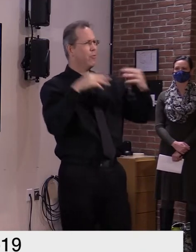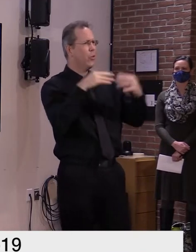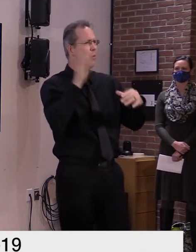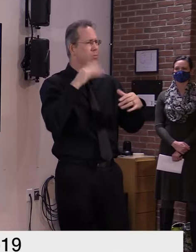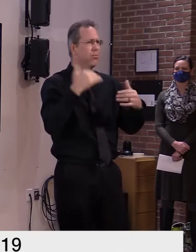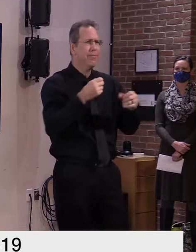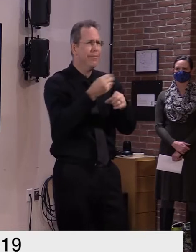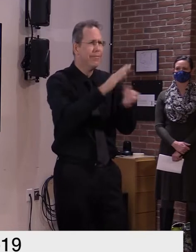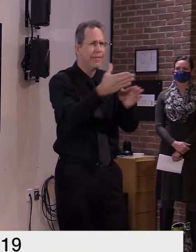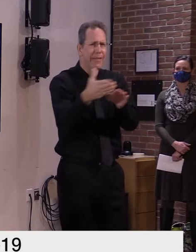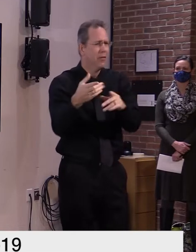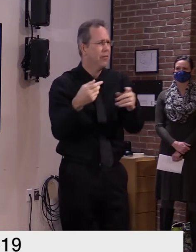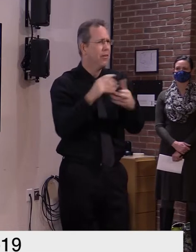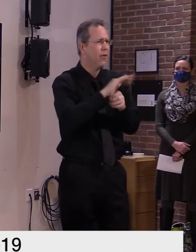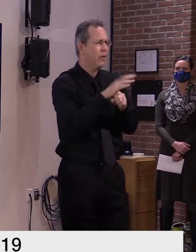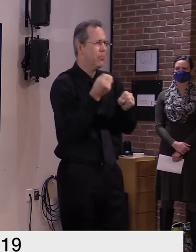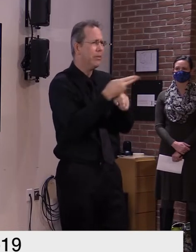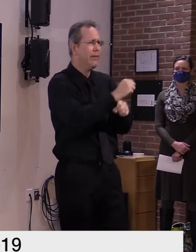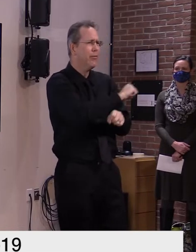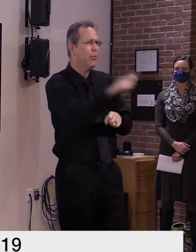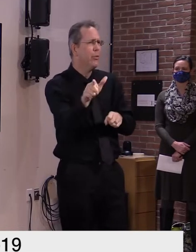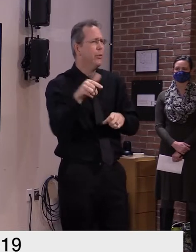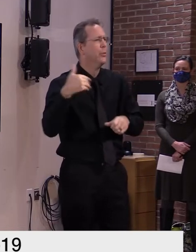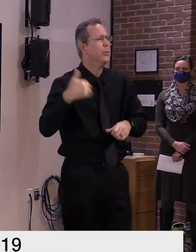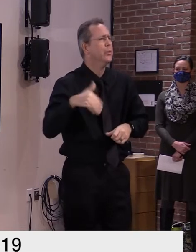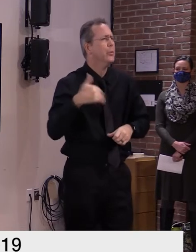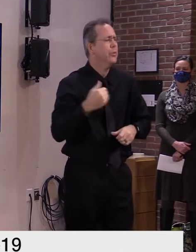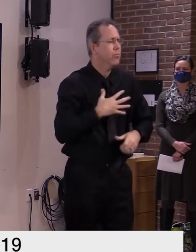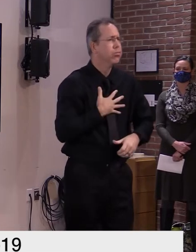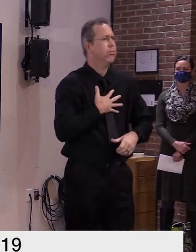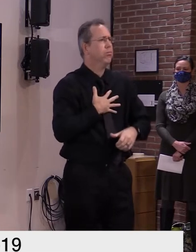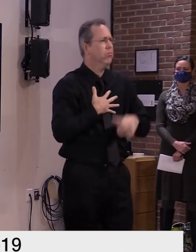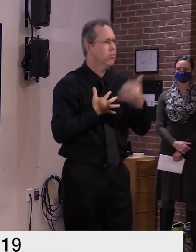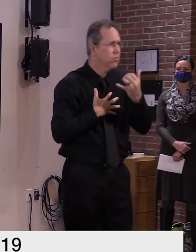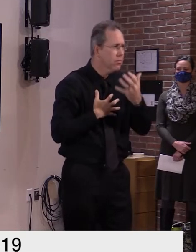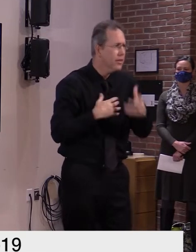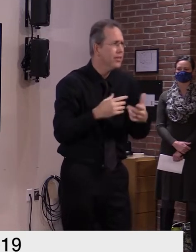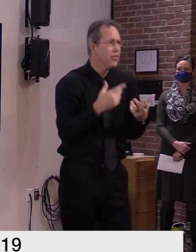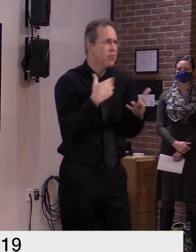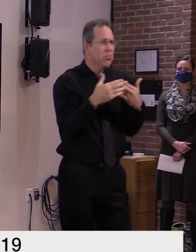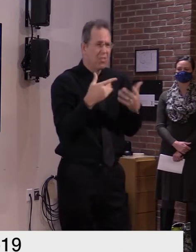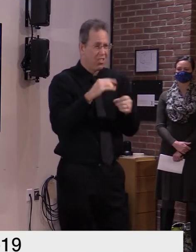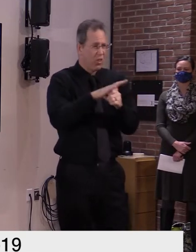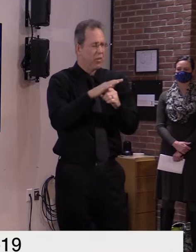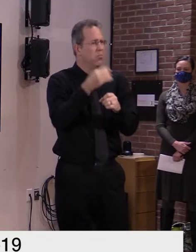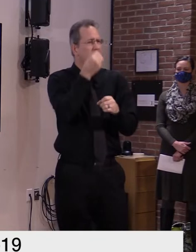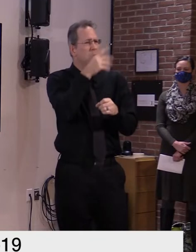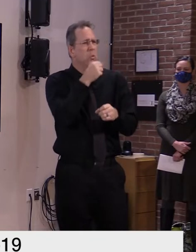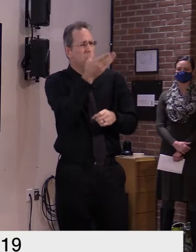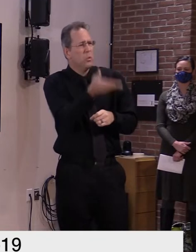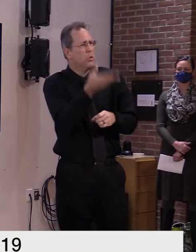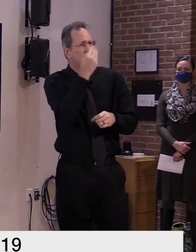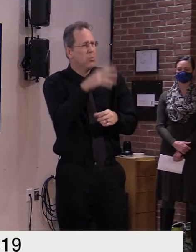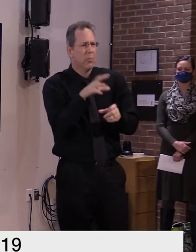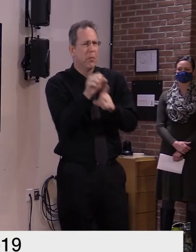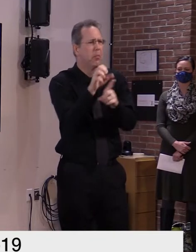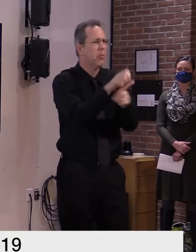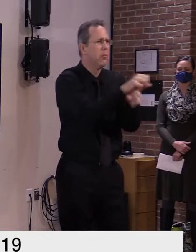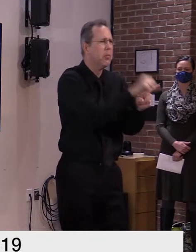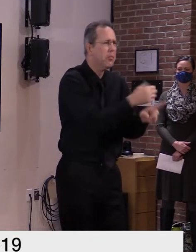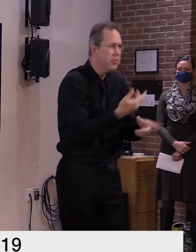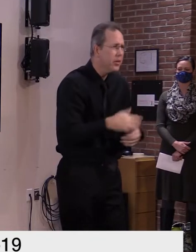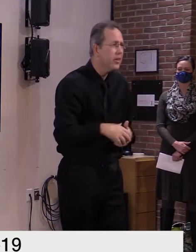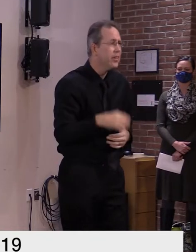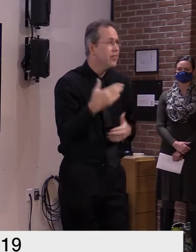regardless of the circumstances or age and we know it's not just older folks in nursing homes who are at risk